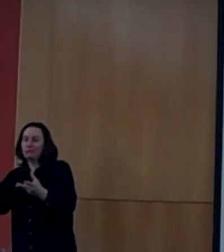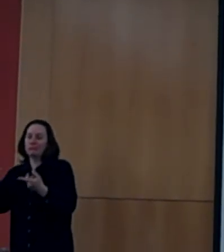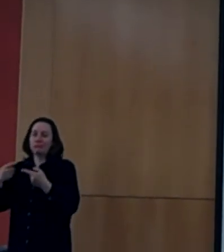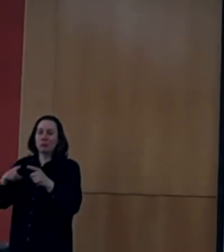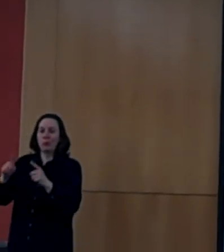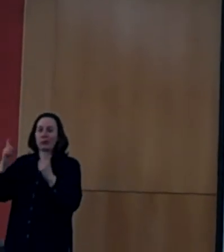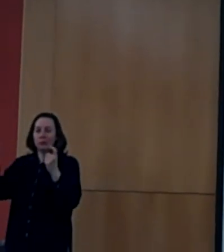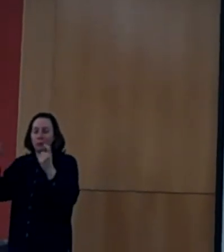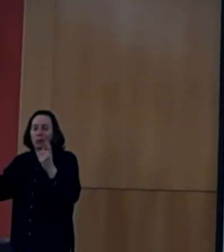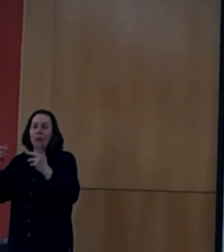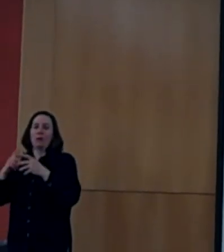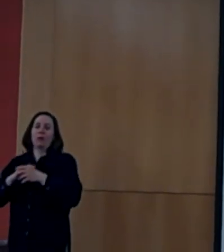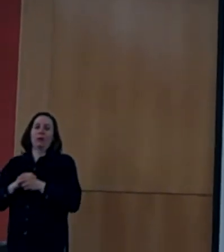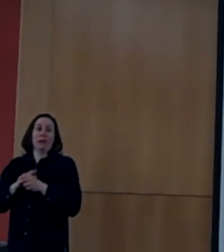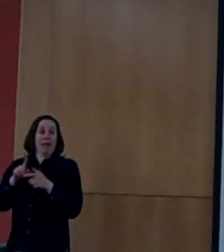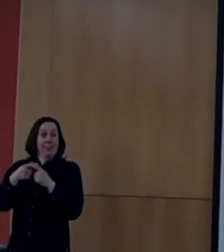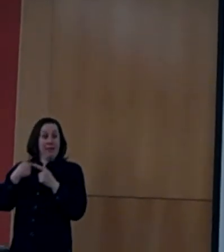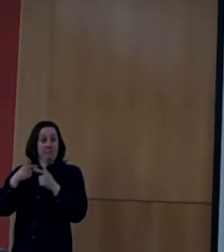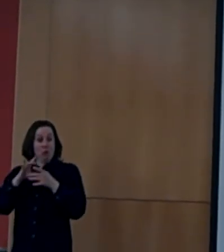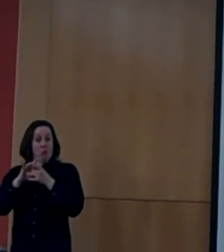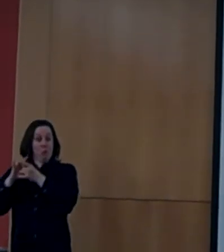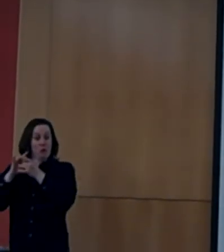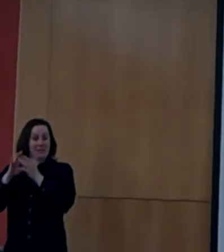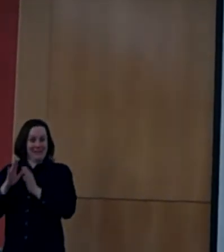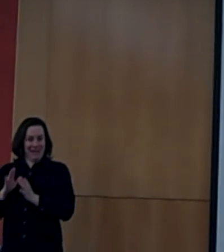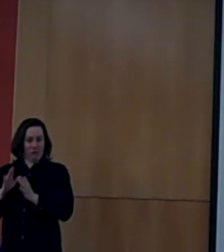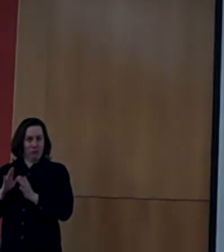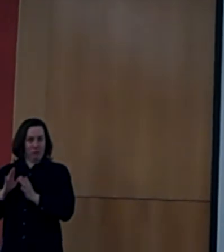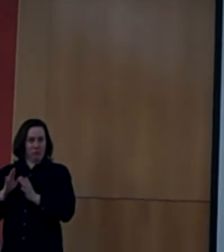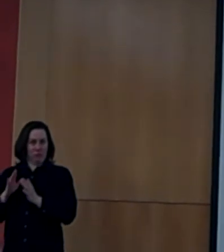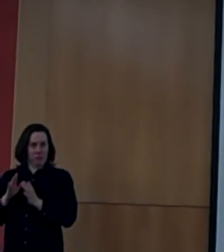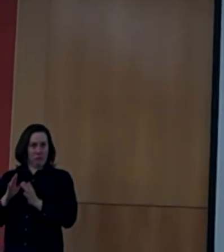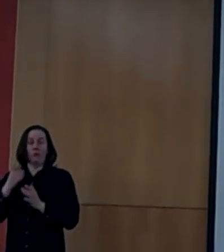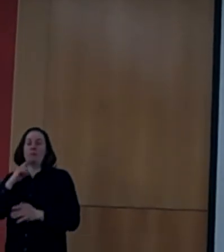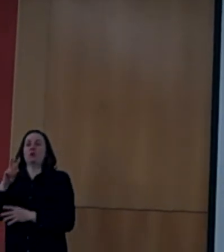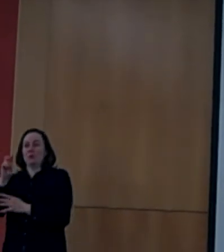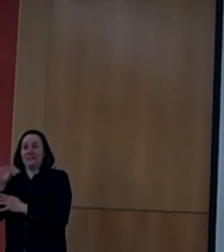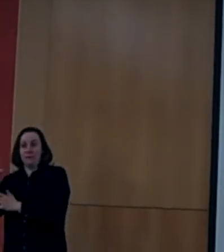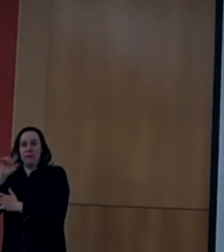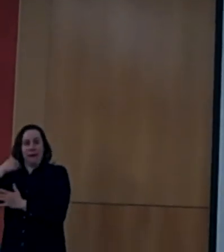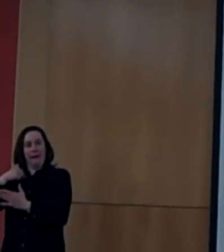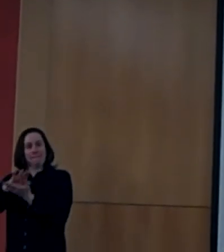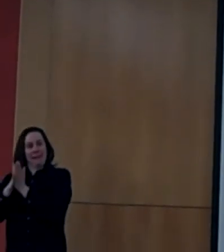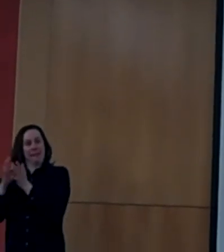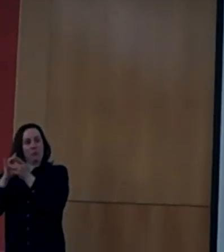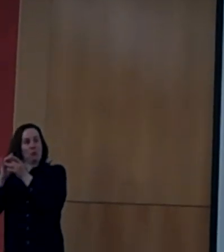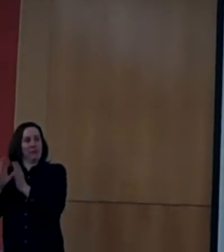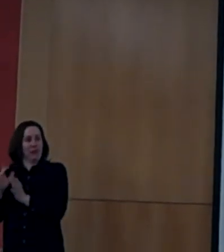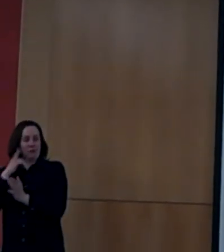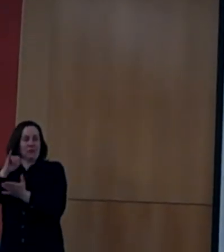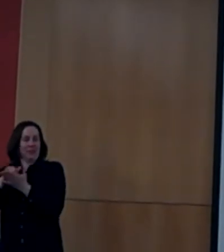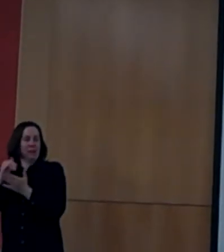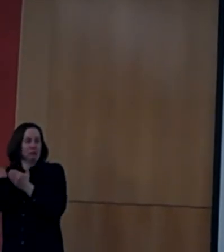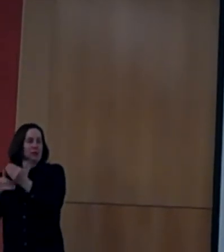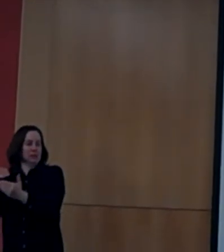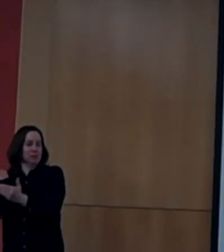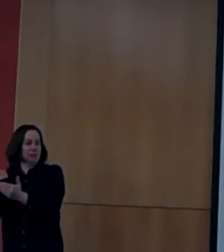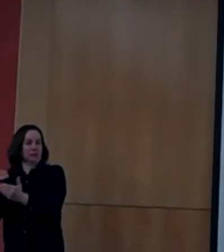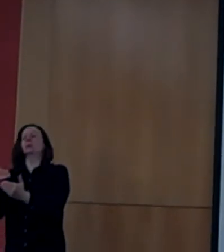during 2005 graduation, the process was the same, which also meant I also had to include